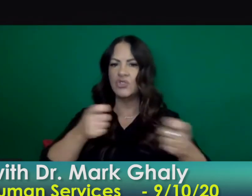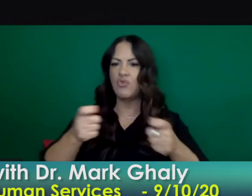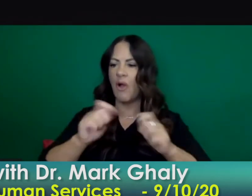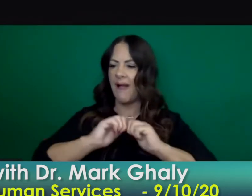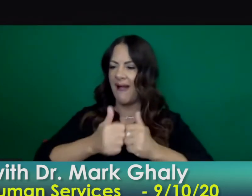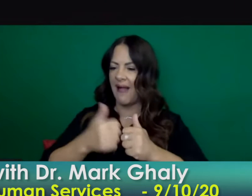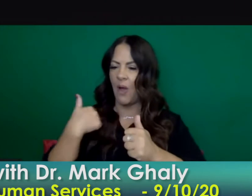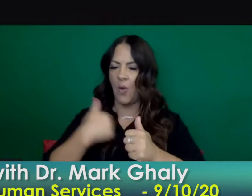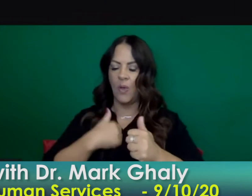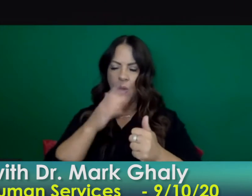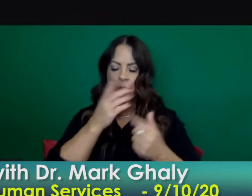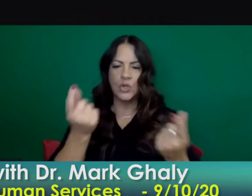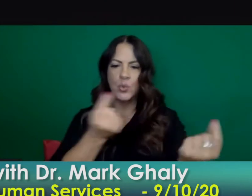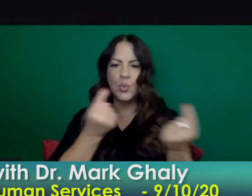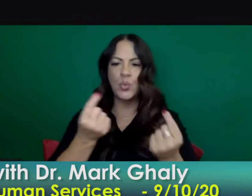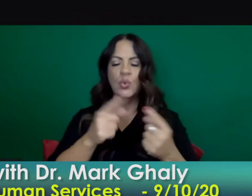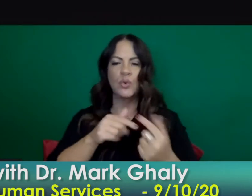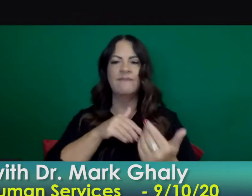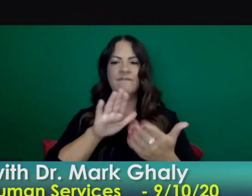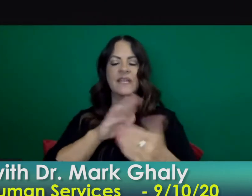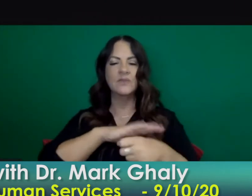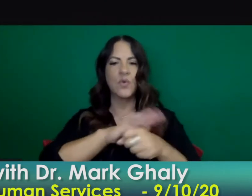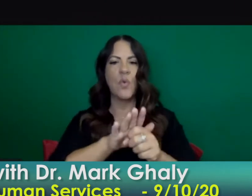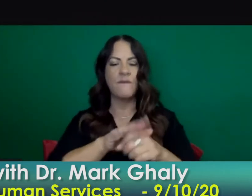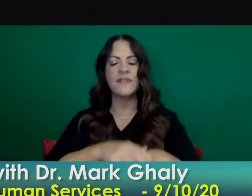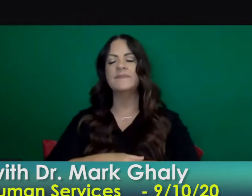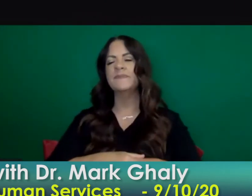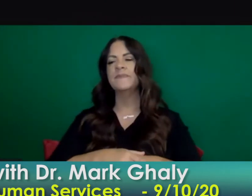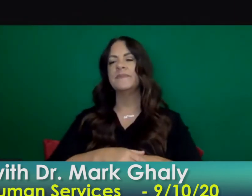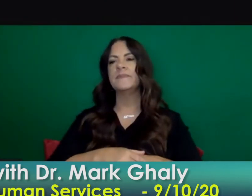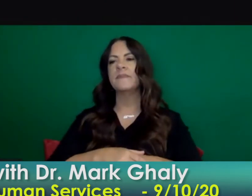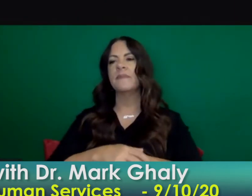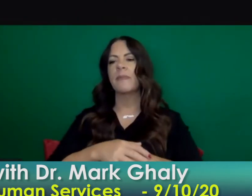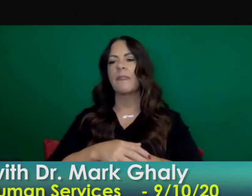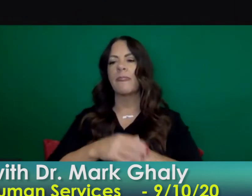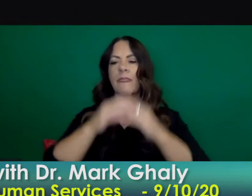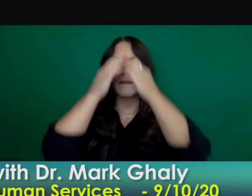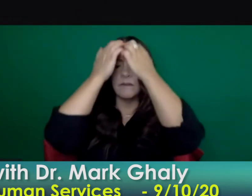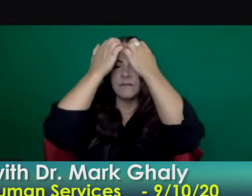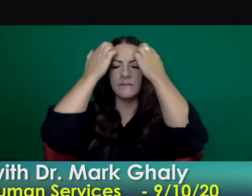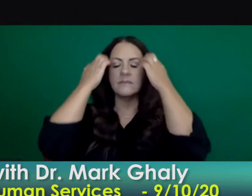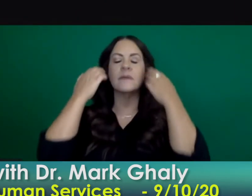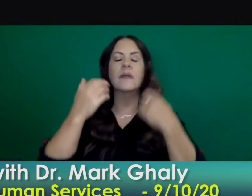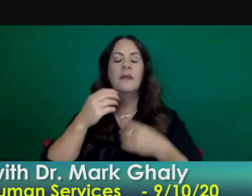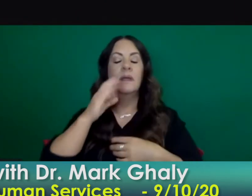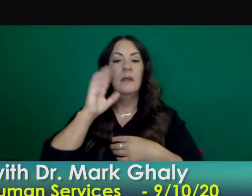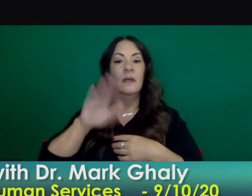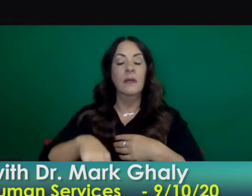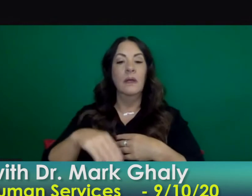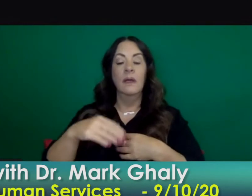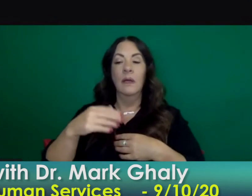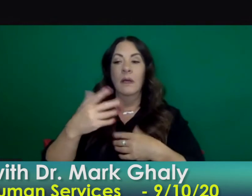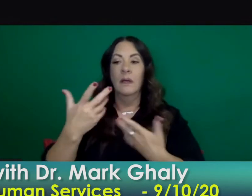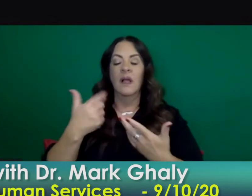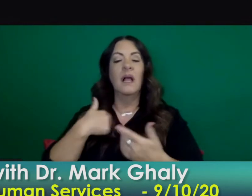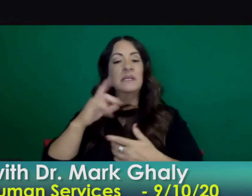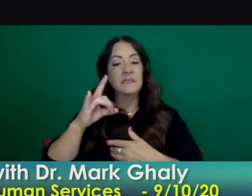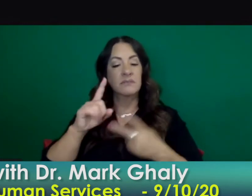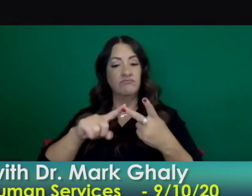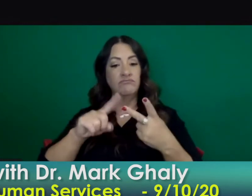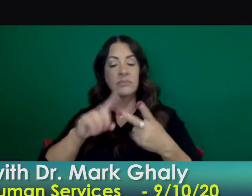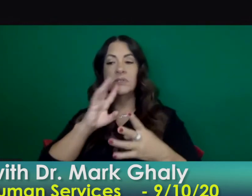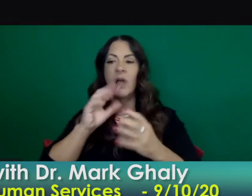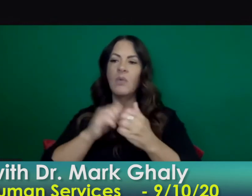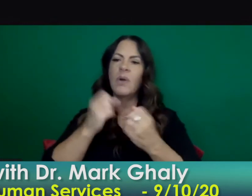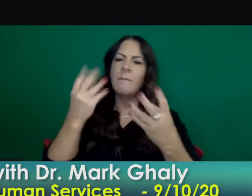and thoughtful way as for the citizen app we've uh at the state been talking to many developers of apps